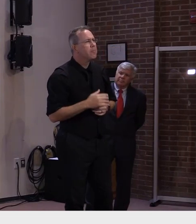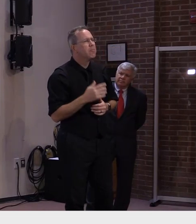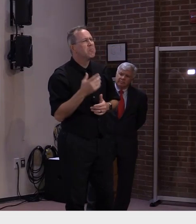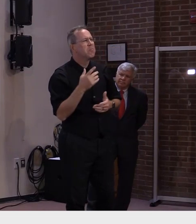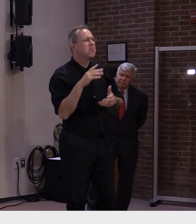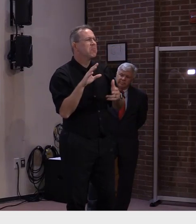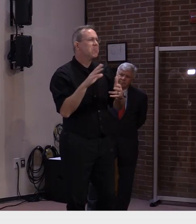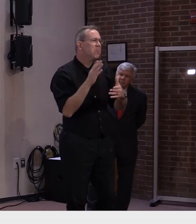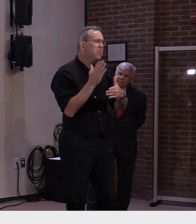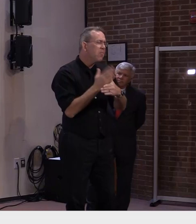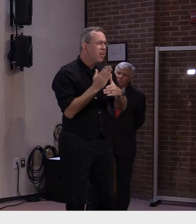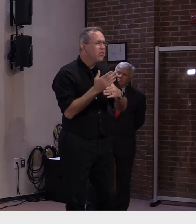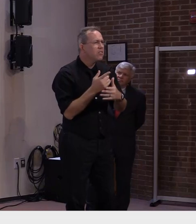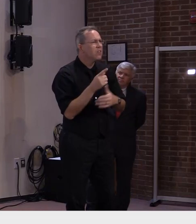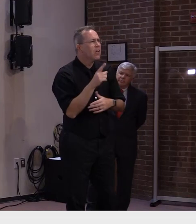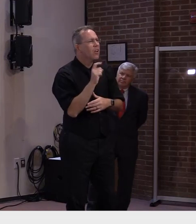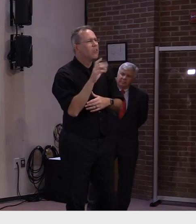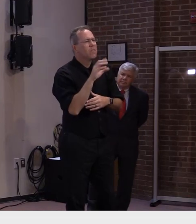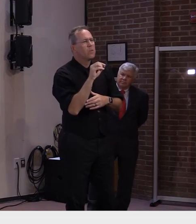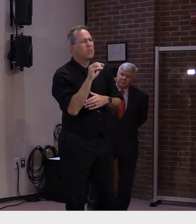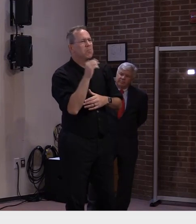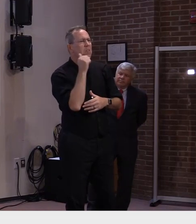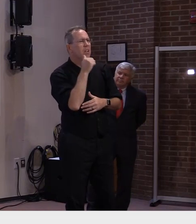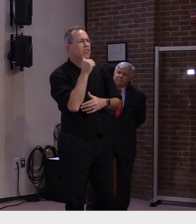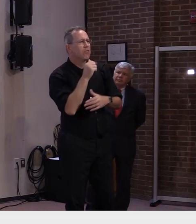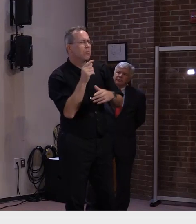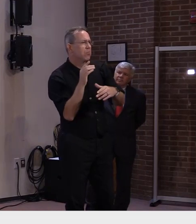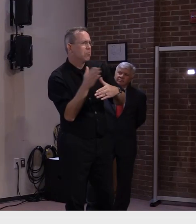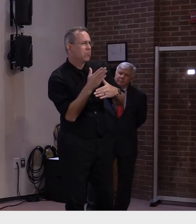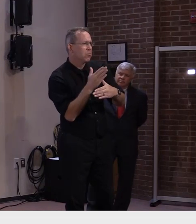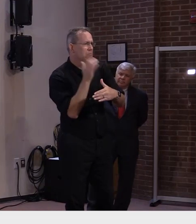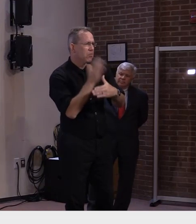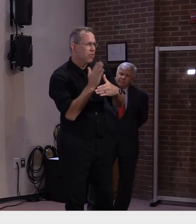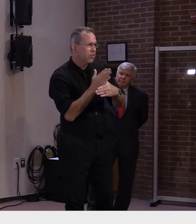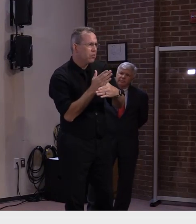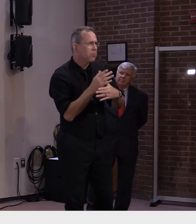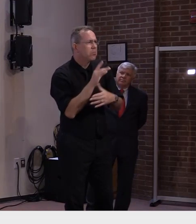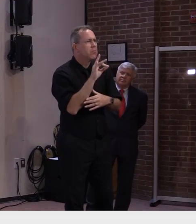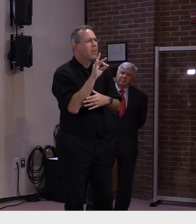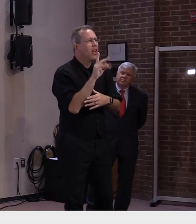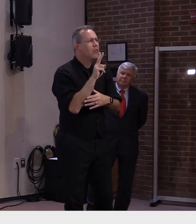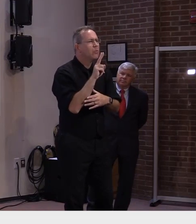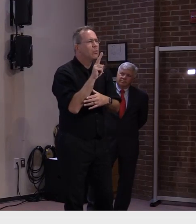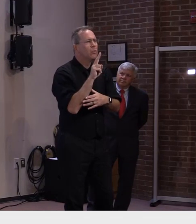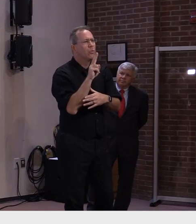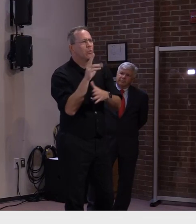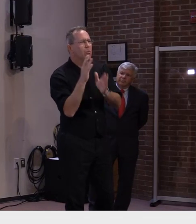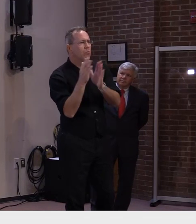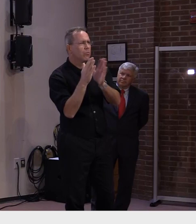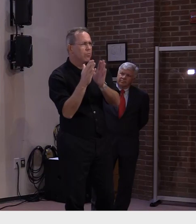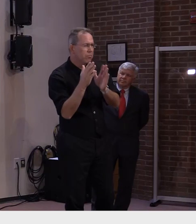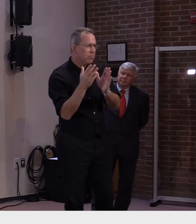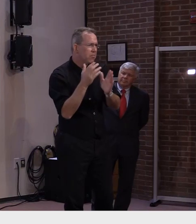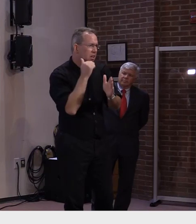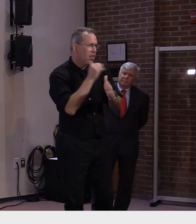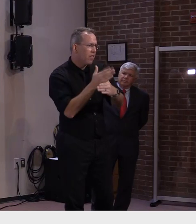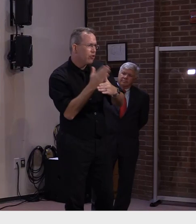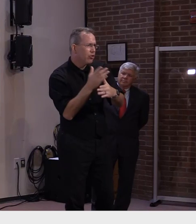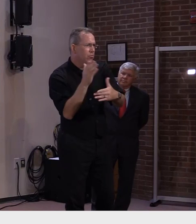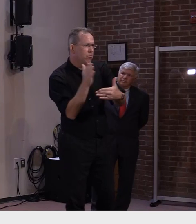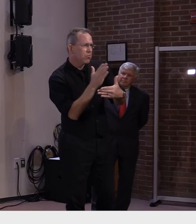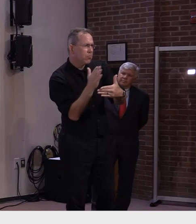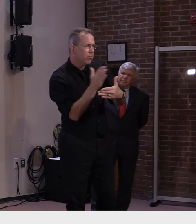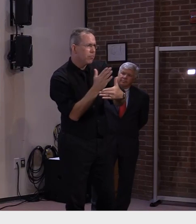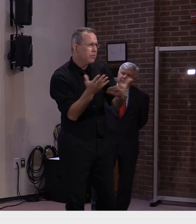day. So right now we're about 82 cases a day. So, you know, that just gives you some perspective where we are. But it does, we do